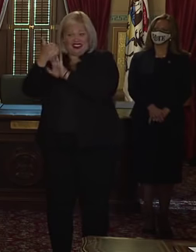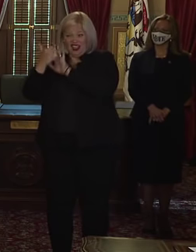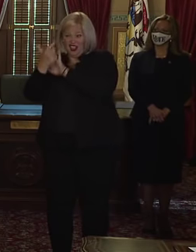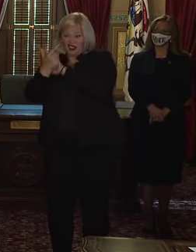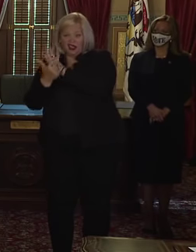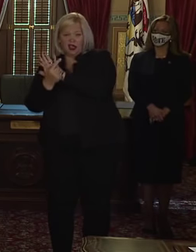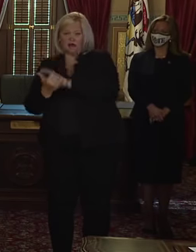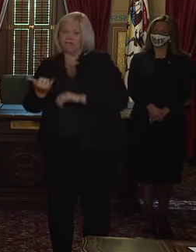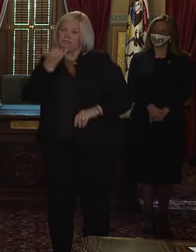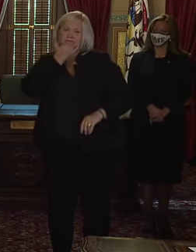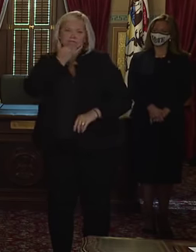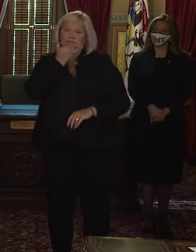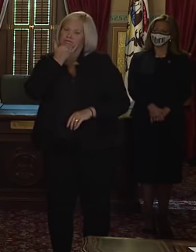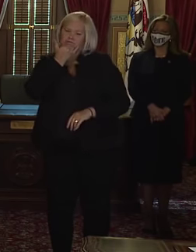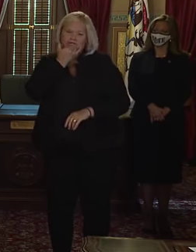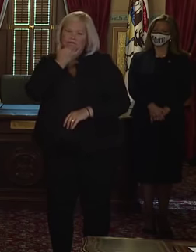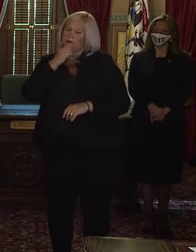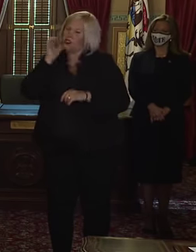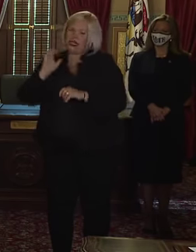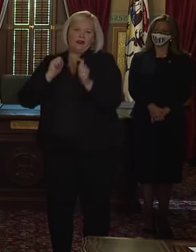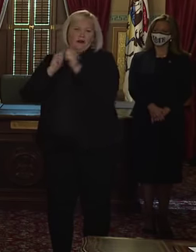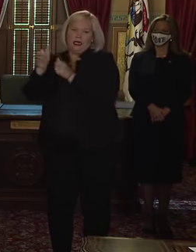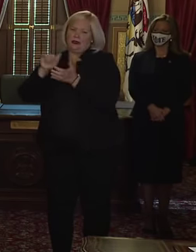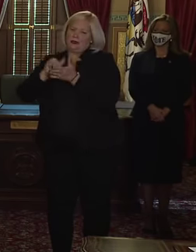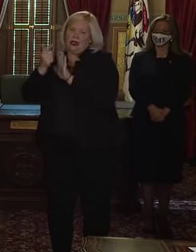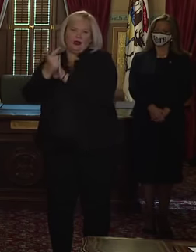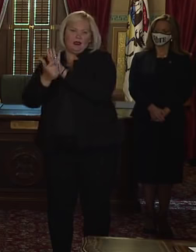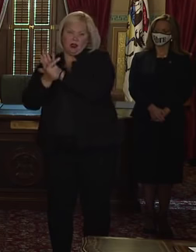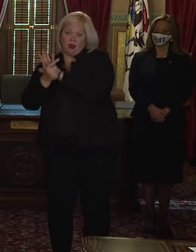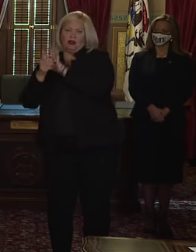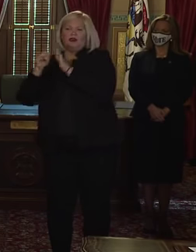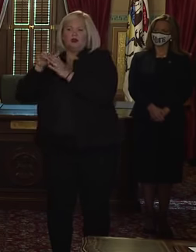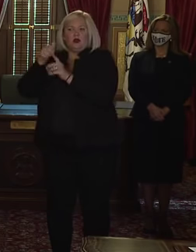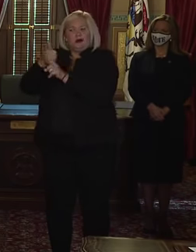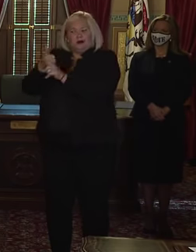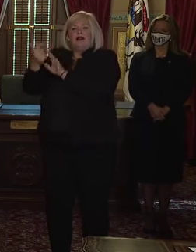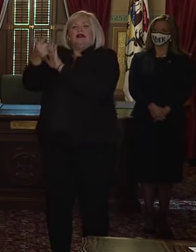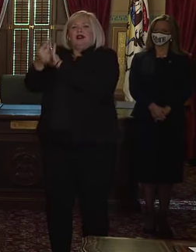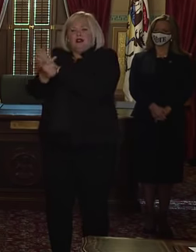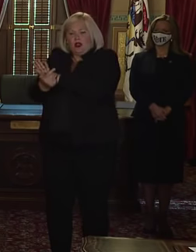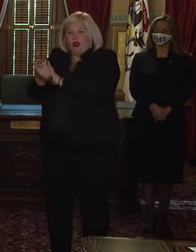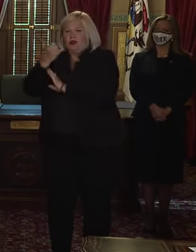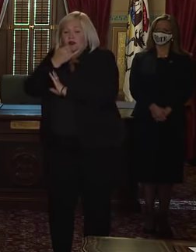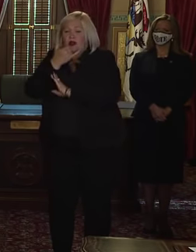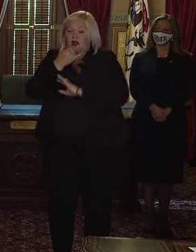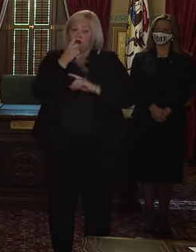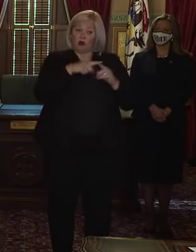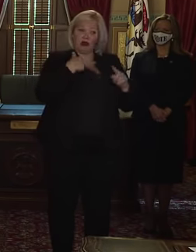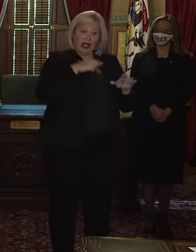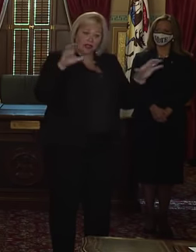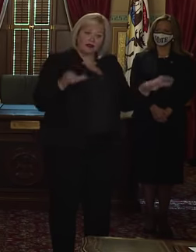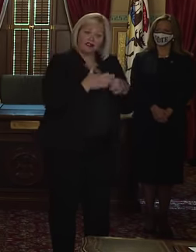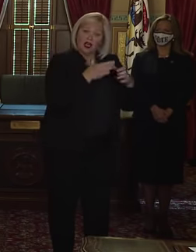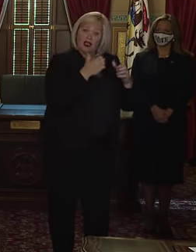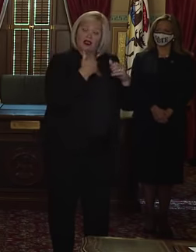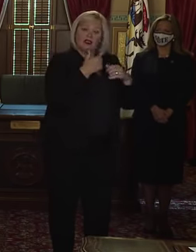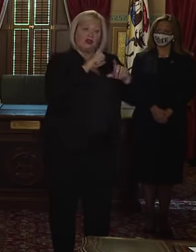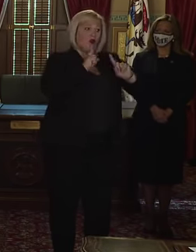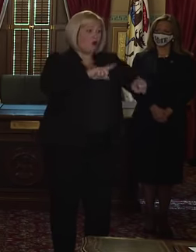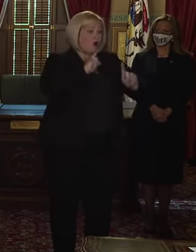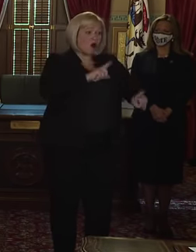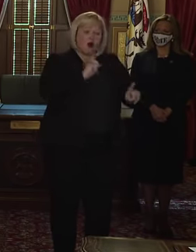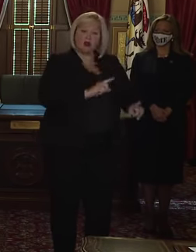conferred and should not have passed that law. So everything I've done has been considered